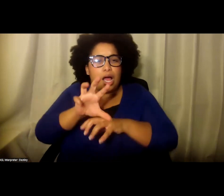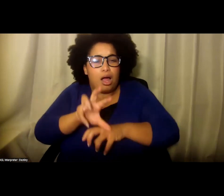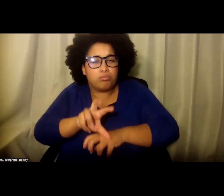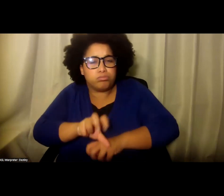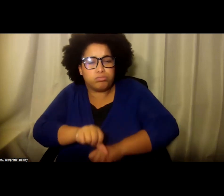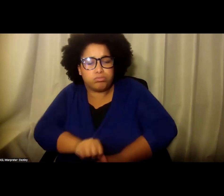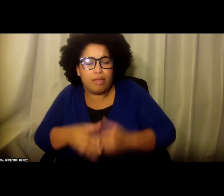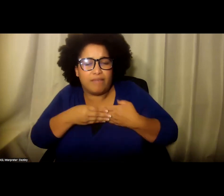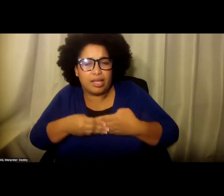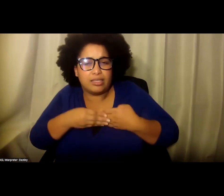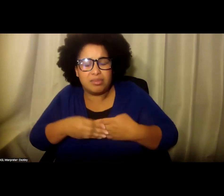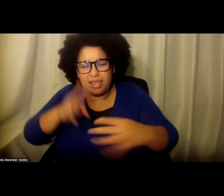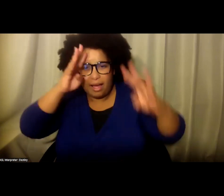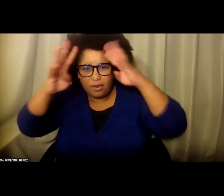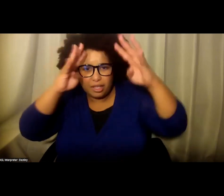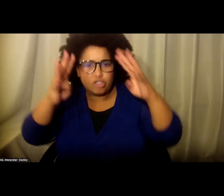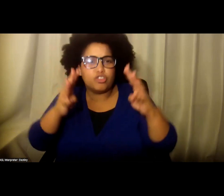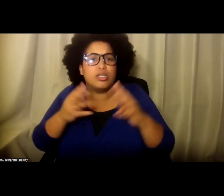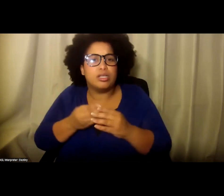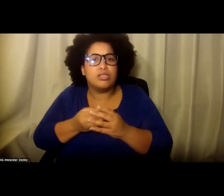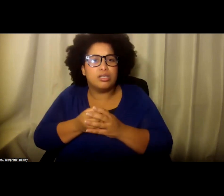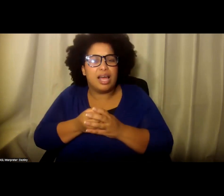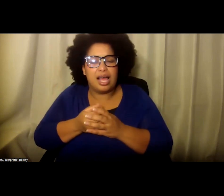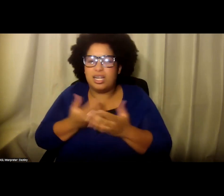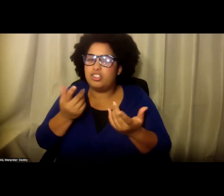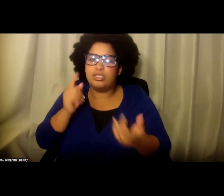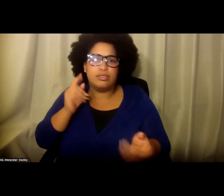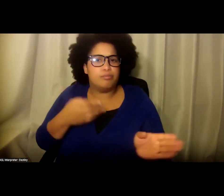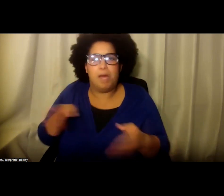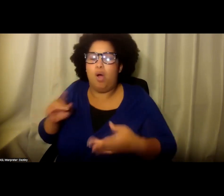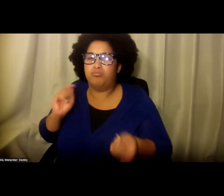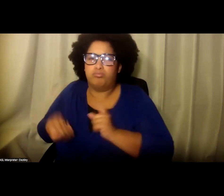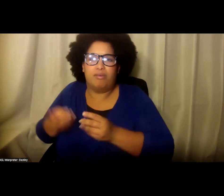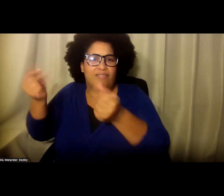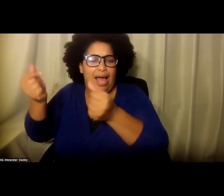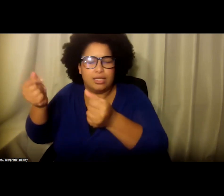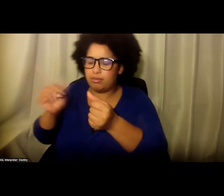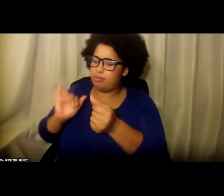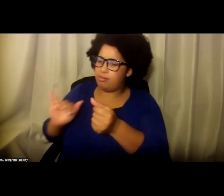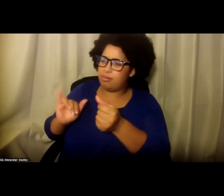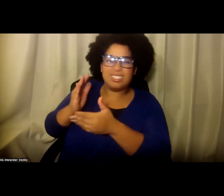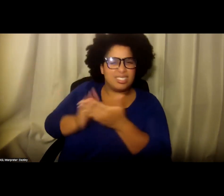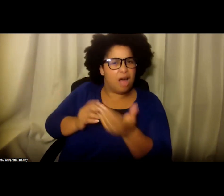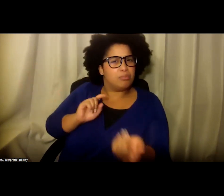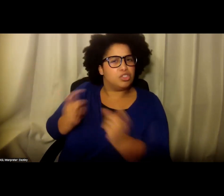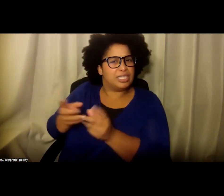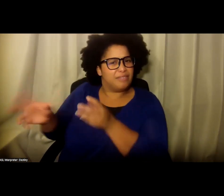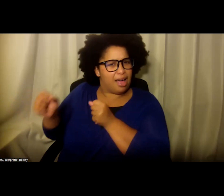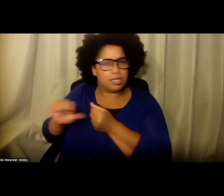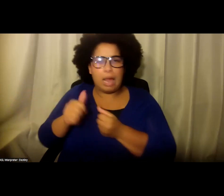flexibility and innovation and quickly made that pivot. But we also knew that for a variety of reasons,